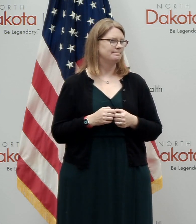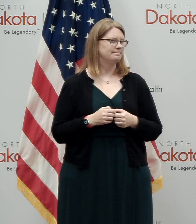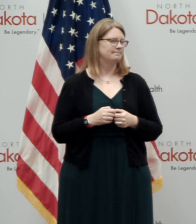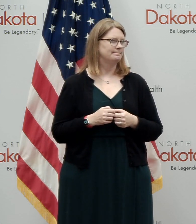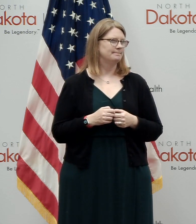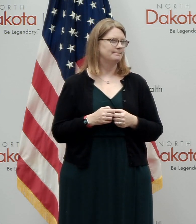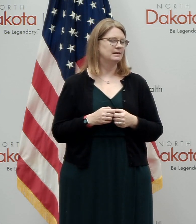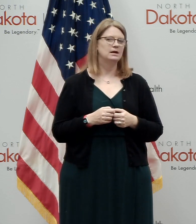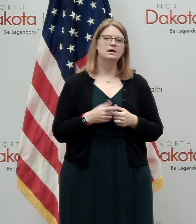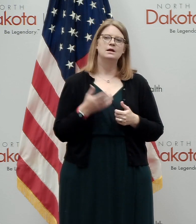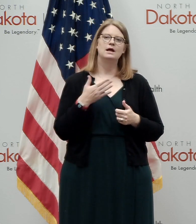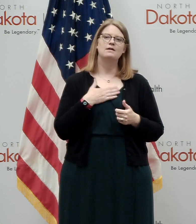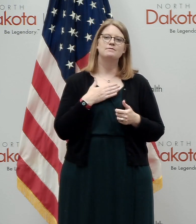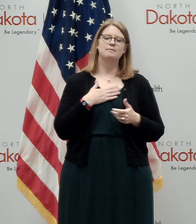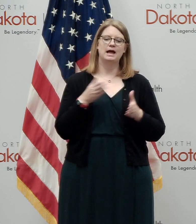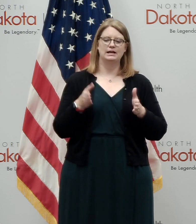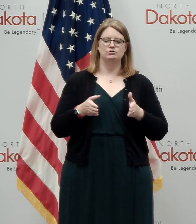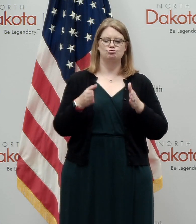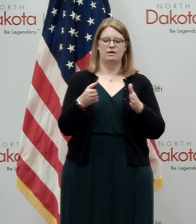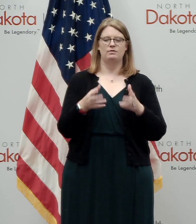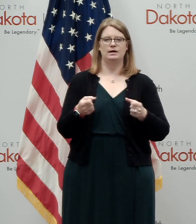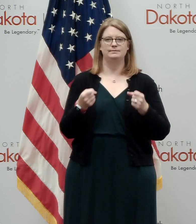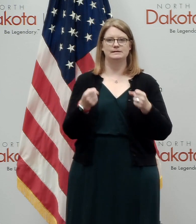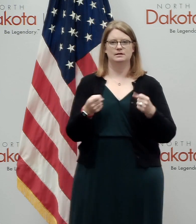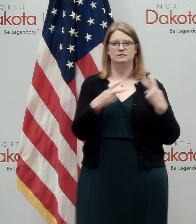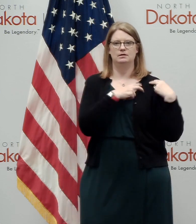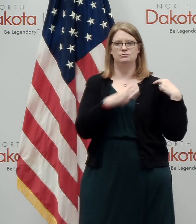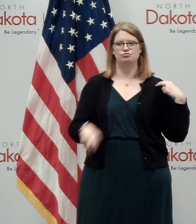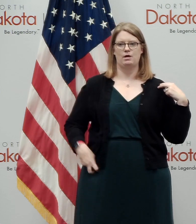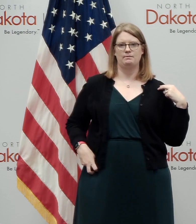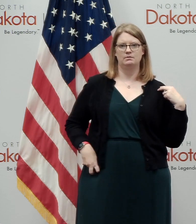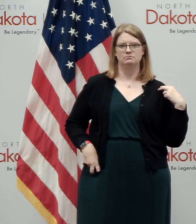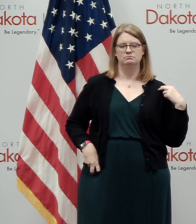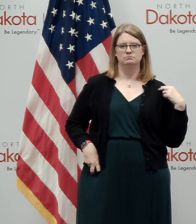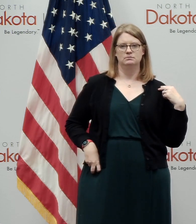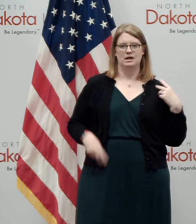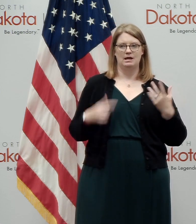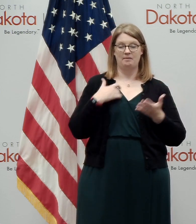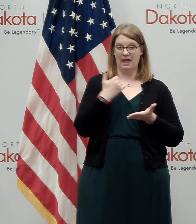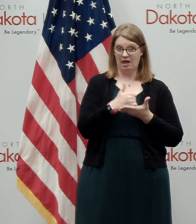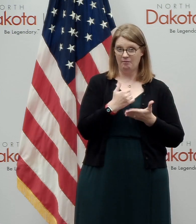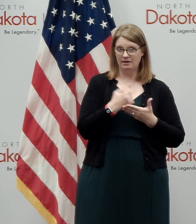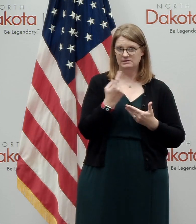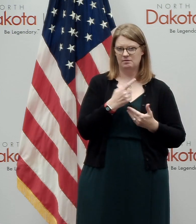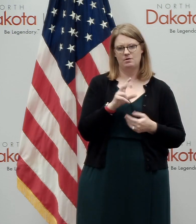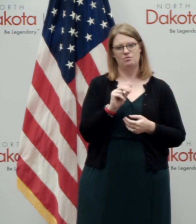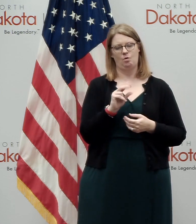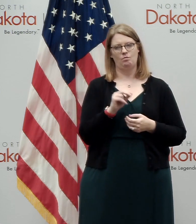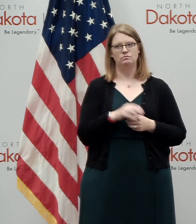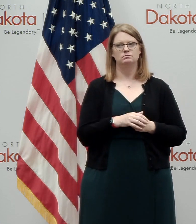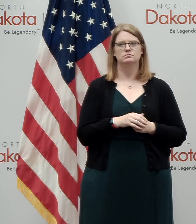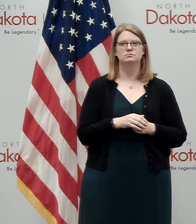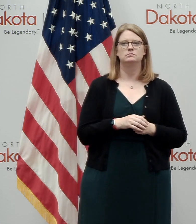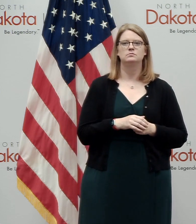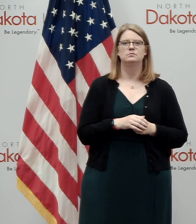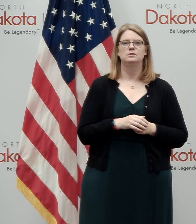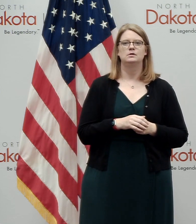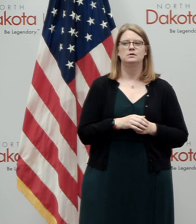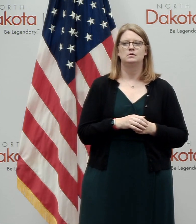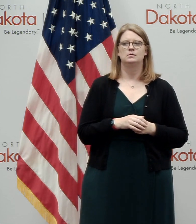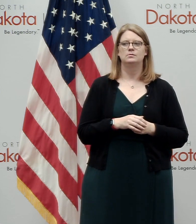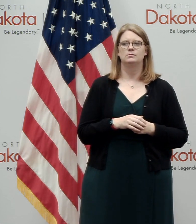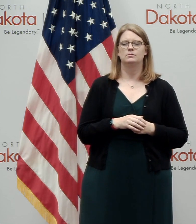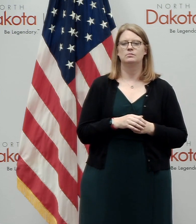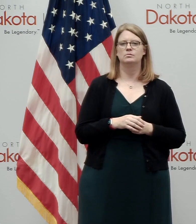sitting in my driveway and not going anywhere and wearing a seatbelt, I'm not helping anybody else. Okay. But if, but if I'm, uh, if